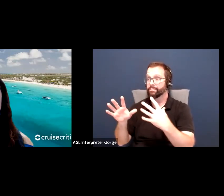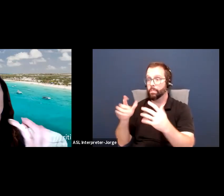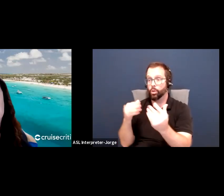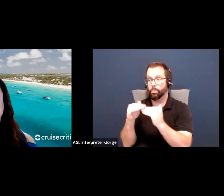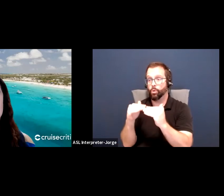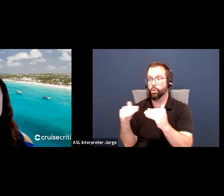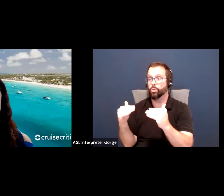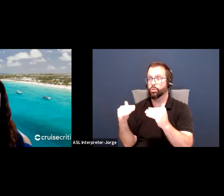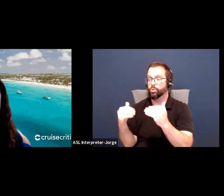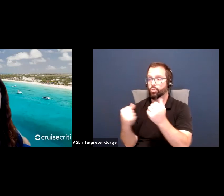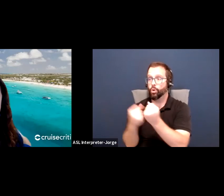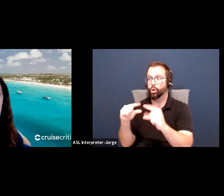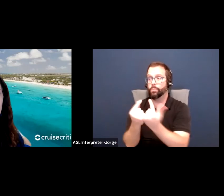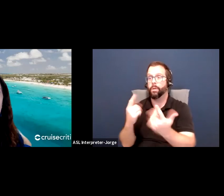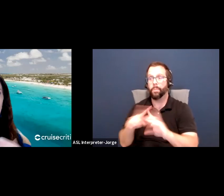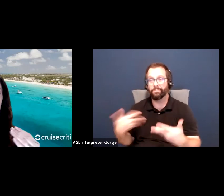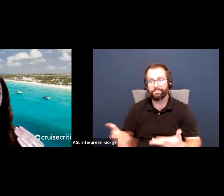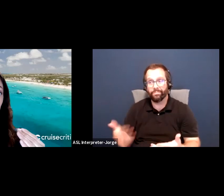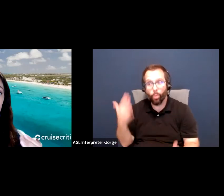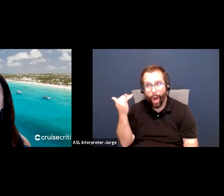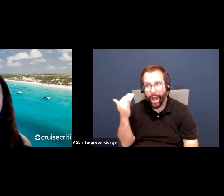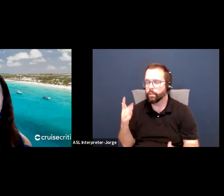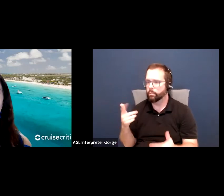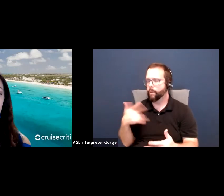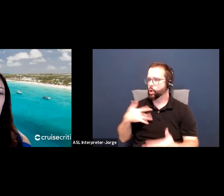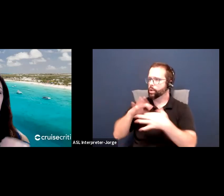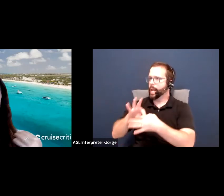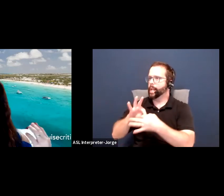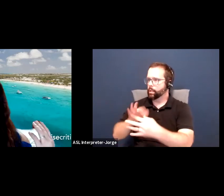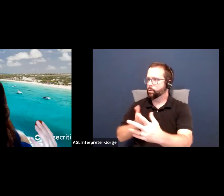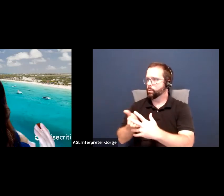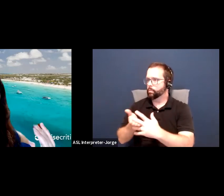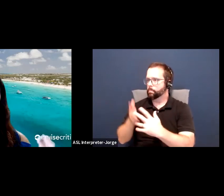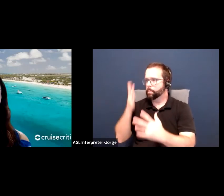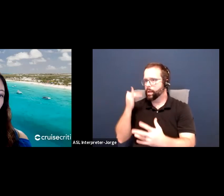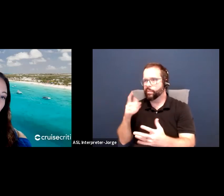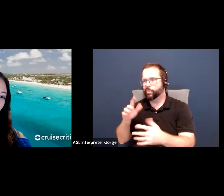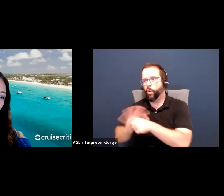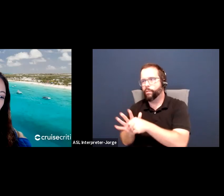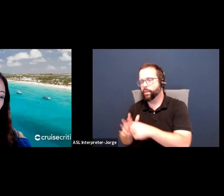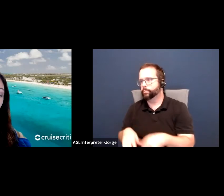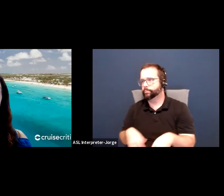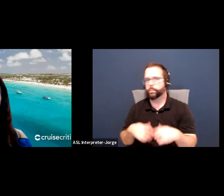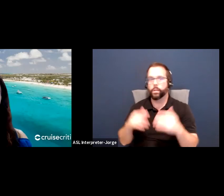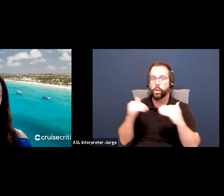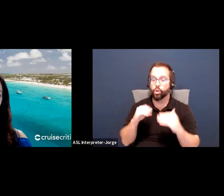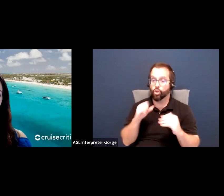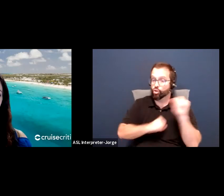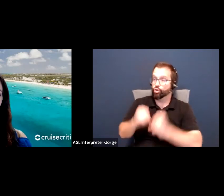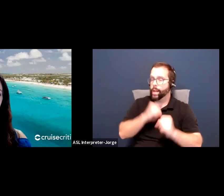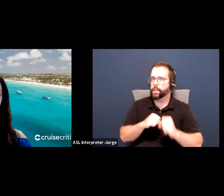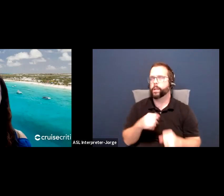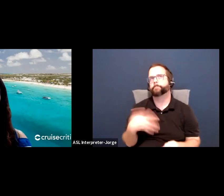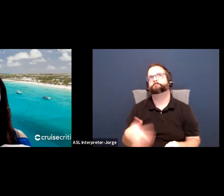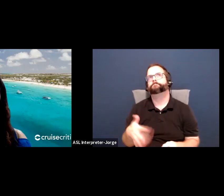And the strategies are going to be, okay, we're going to have something online. We're going to market this